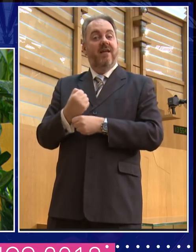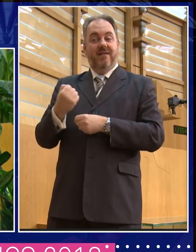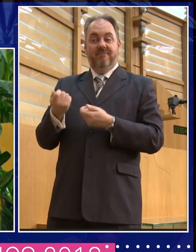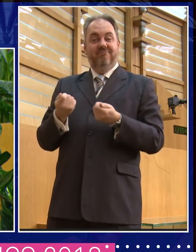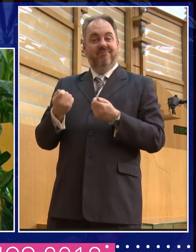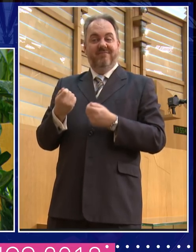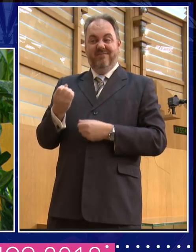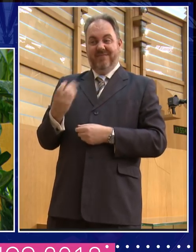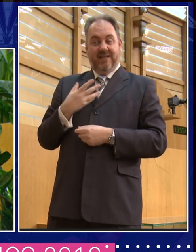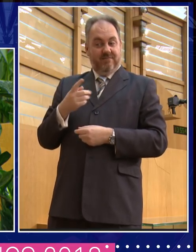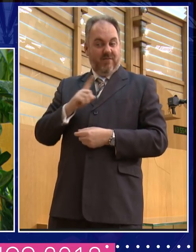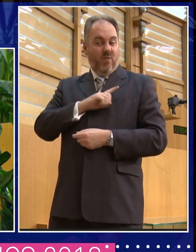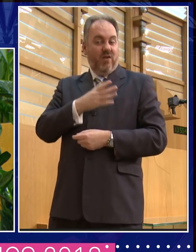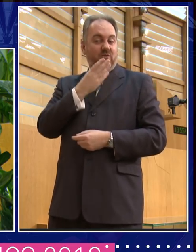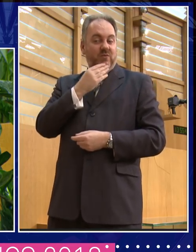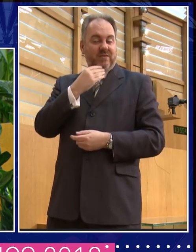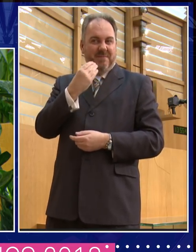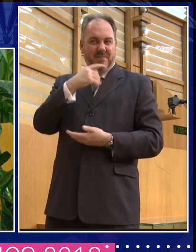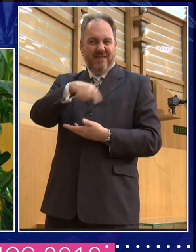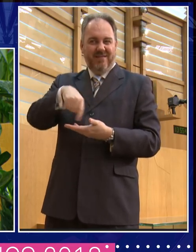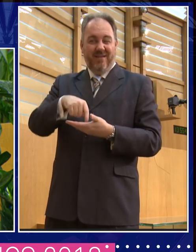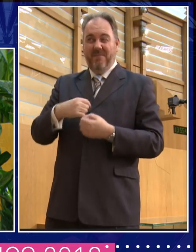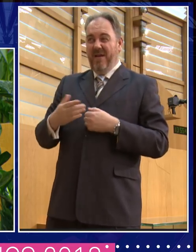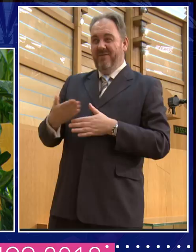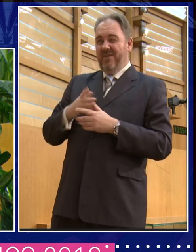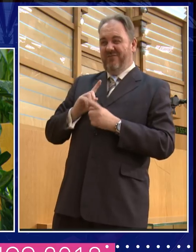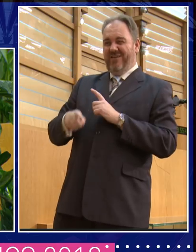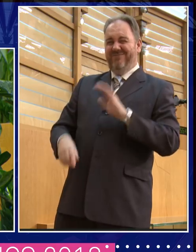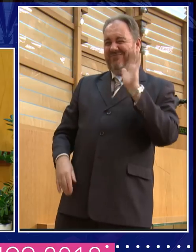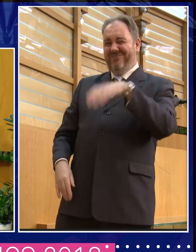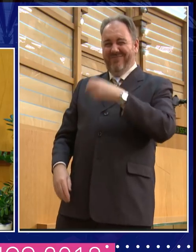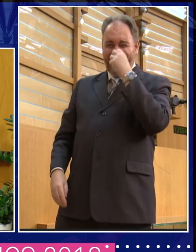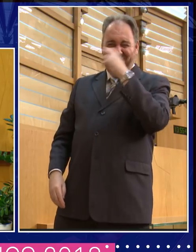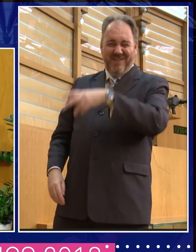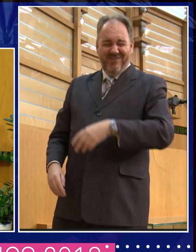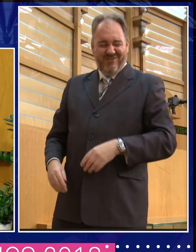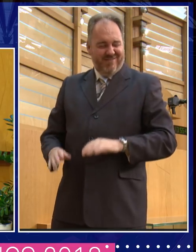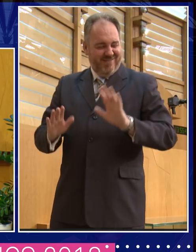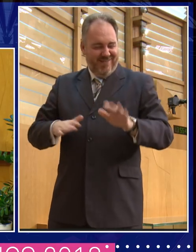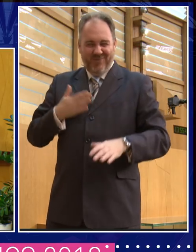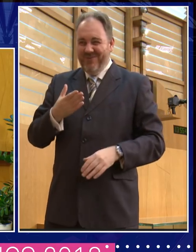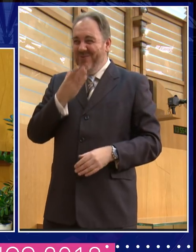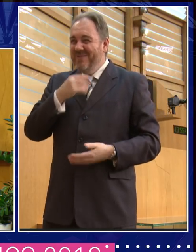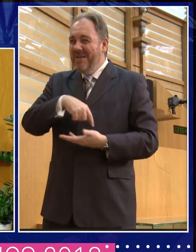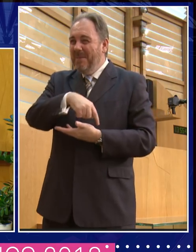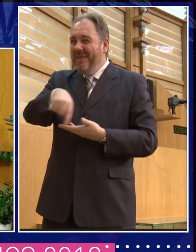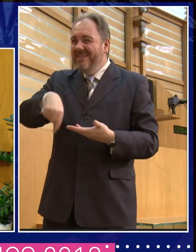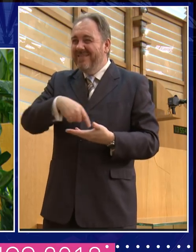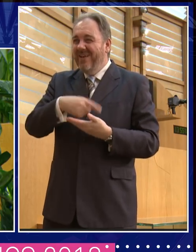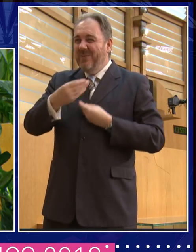we... Look, sorry, that's so naff. You know, that is... I am not going to. You know, I'm just not. And so she's very